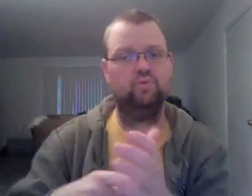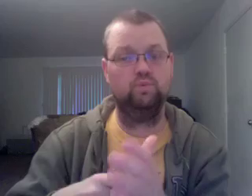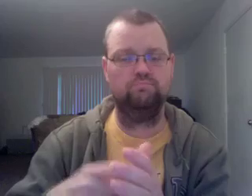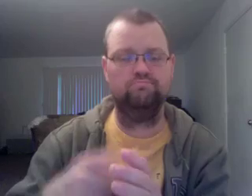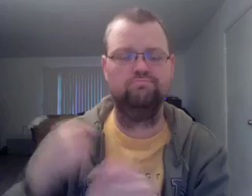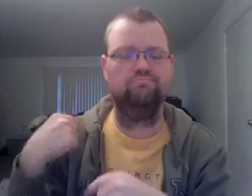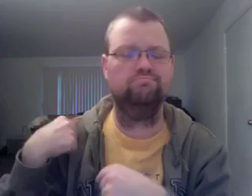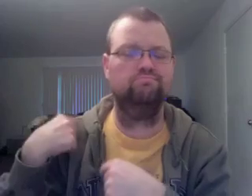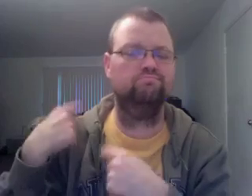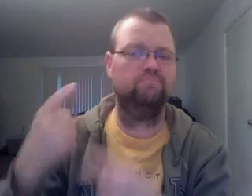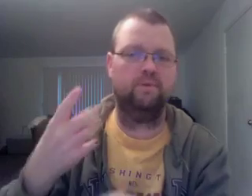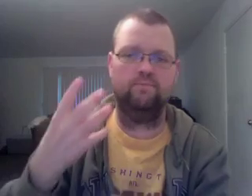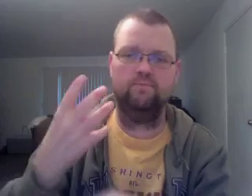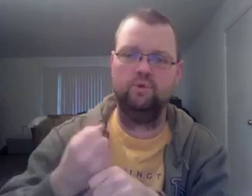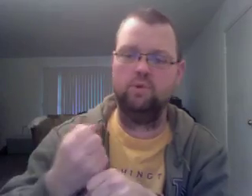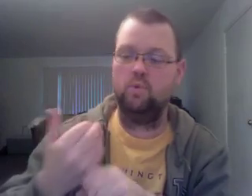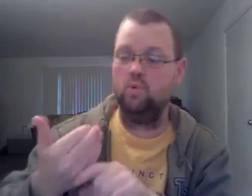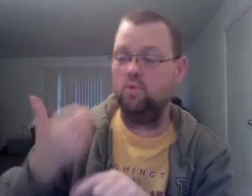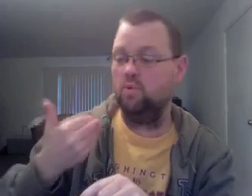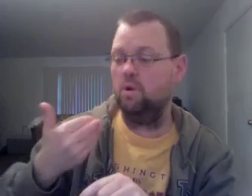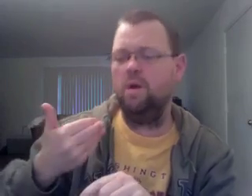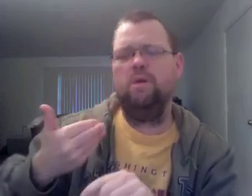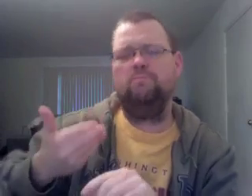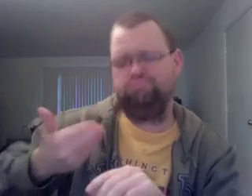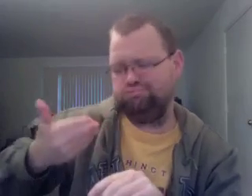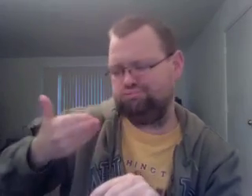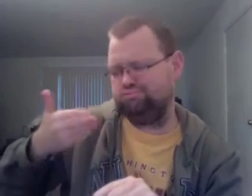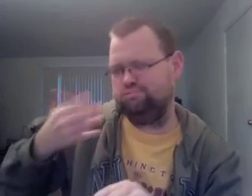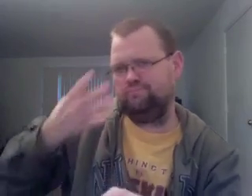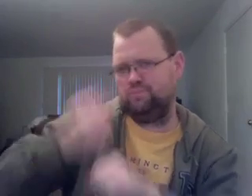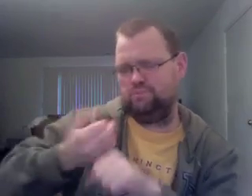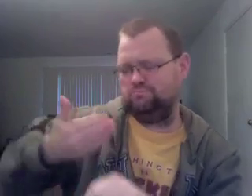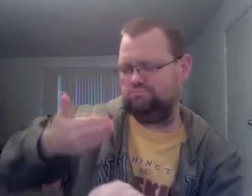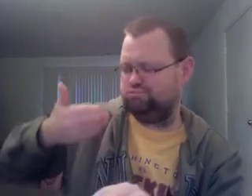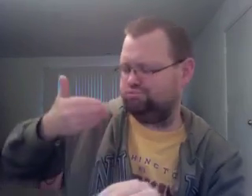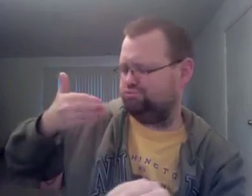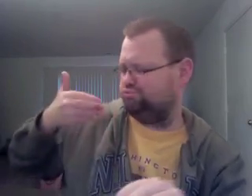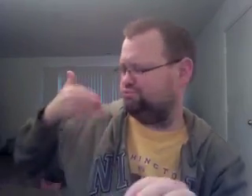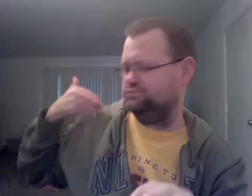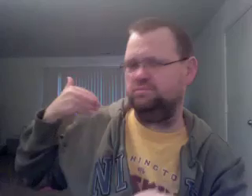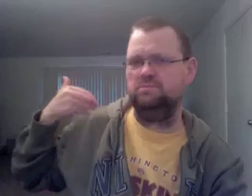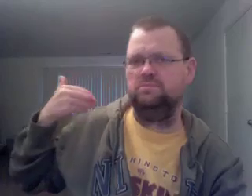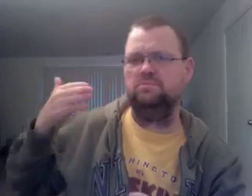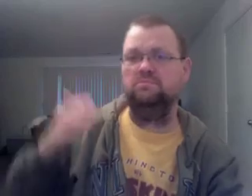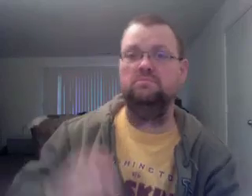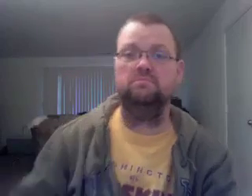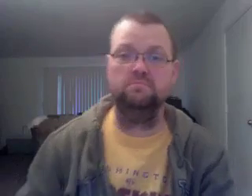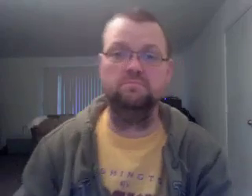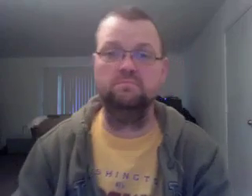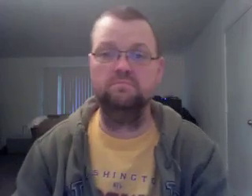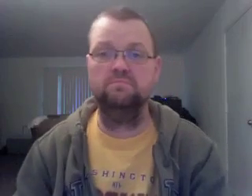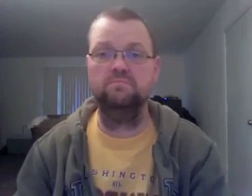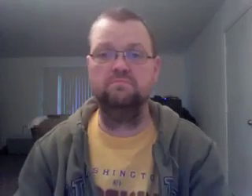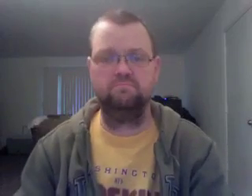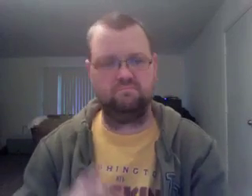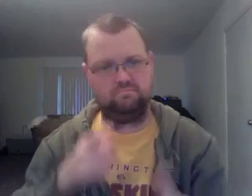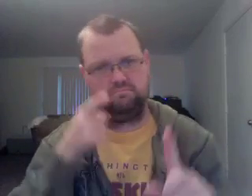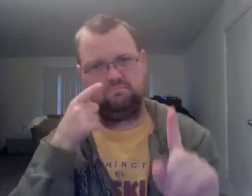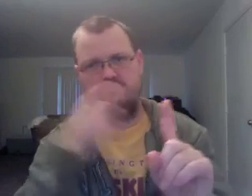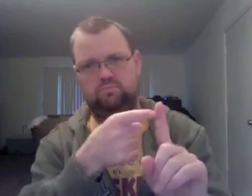bonus point in this chase. Right now, they're all about getting up first, getting up, and getting a win this year. They've been a lot like